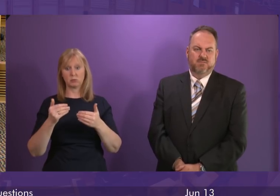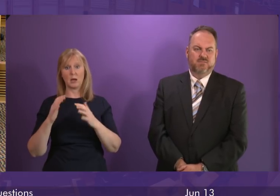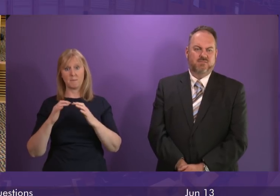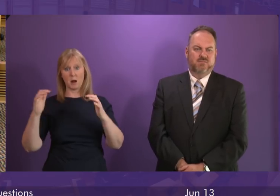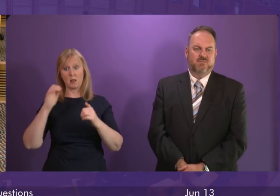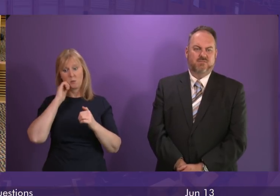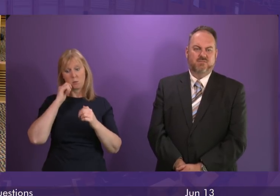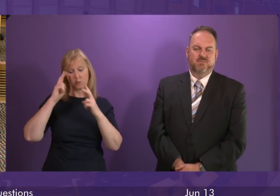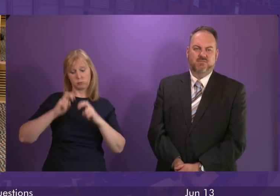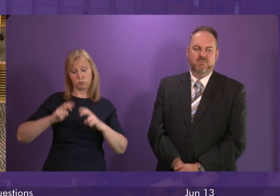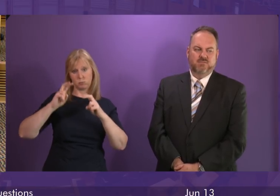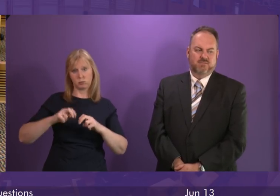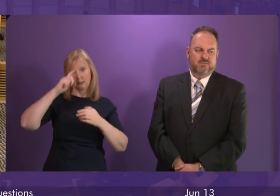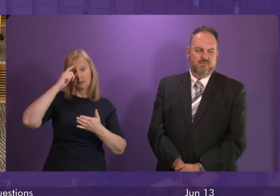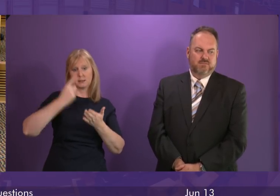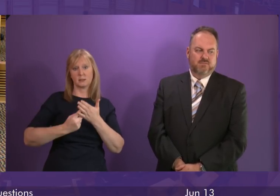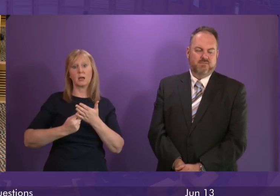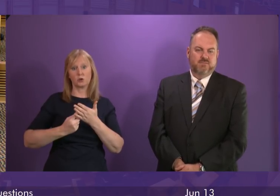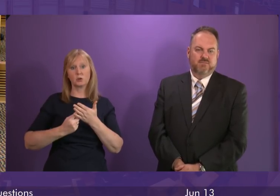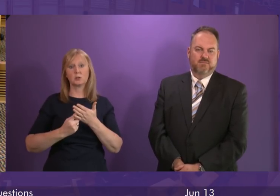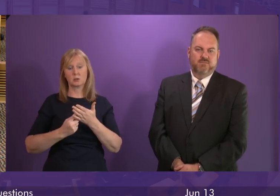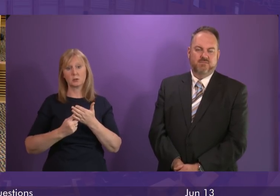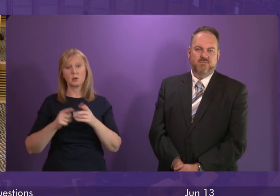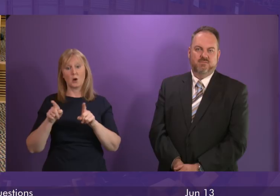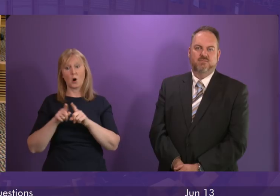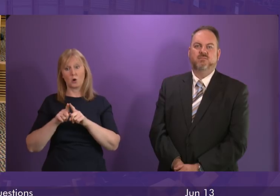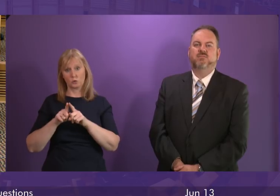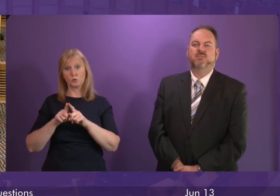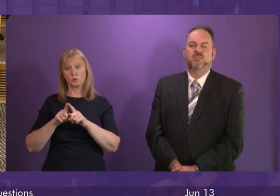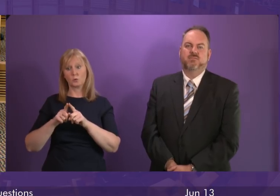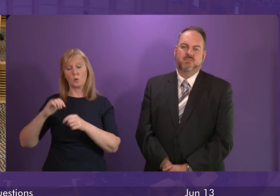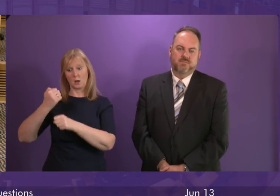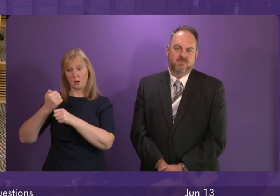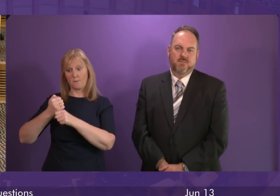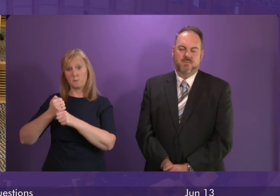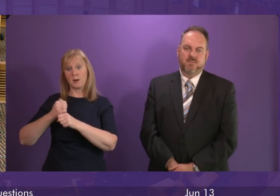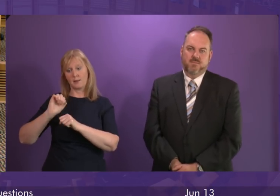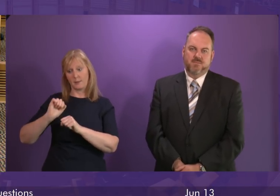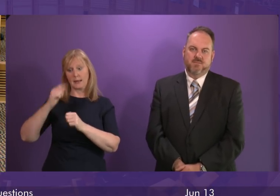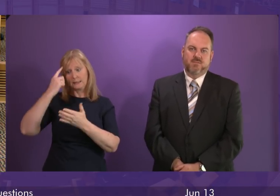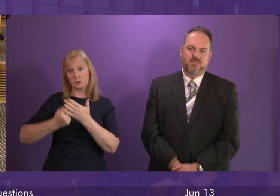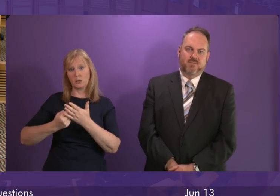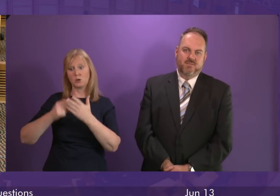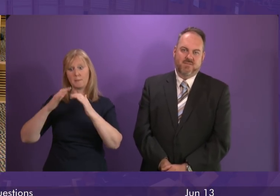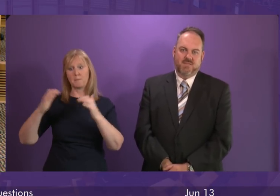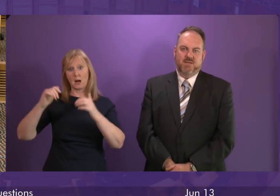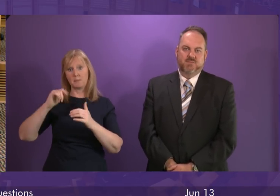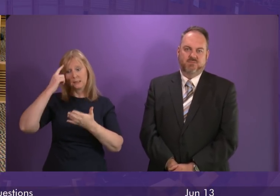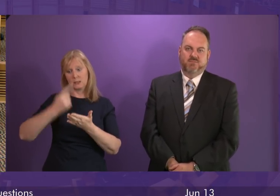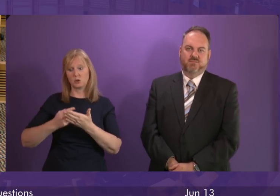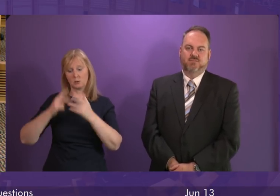continue to scrutinise the decisions government makes and ultimately the decisions Parliament makes. It is important that we consider carefully any